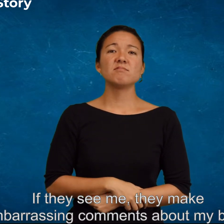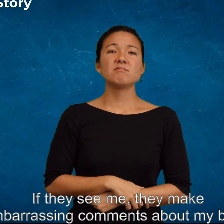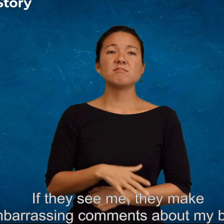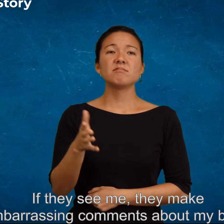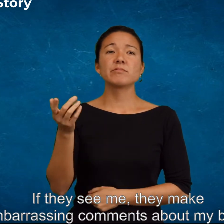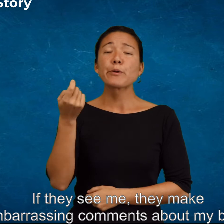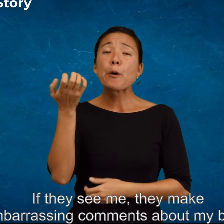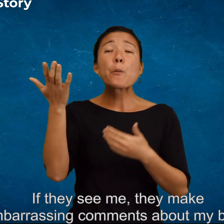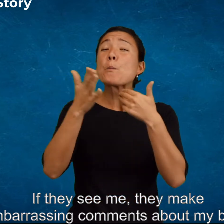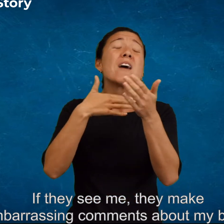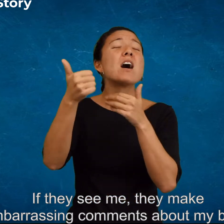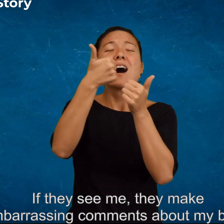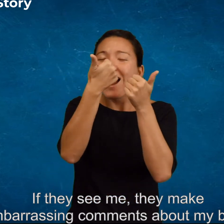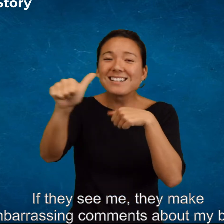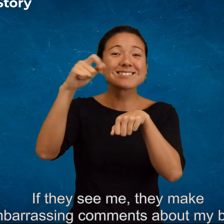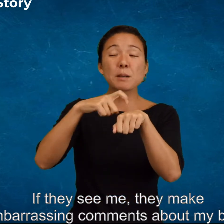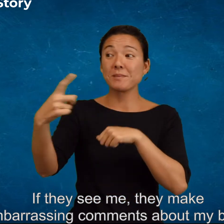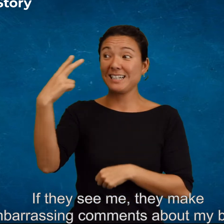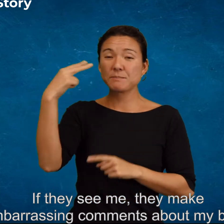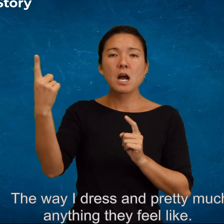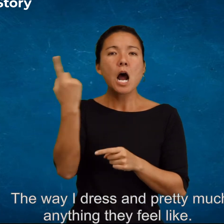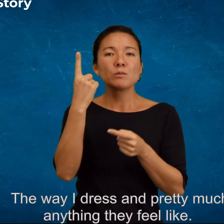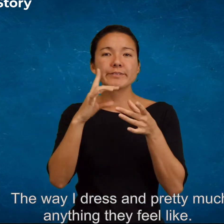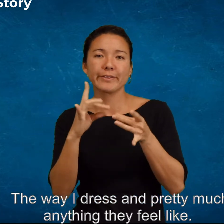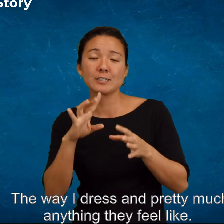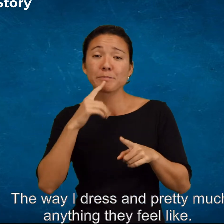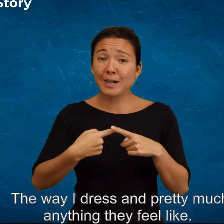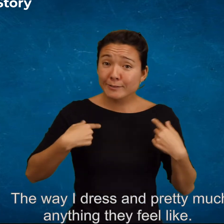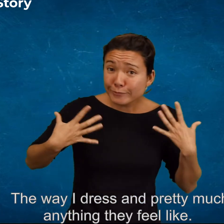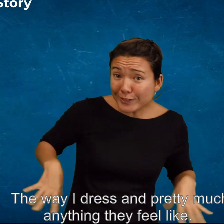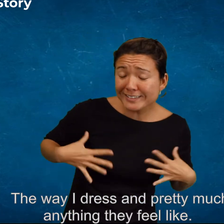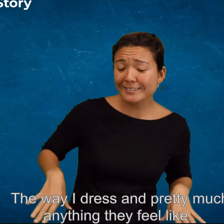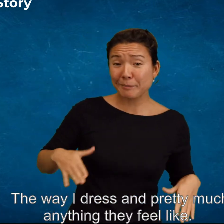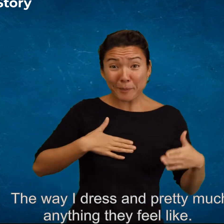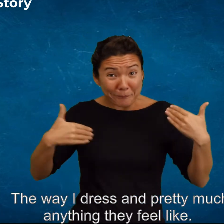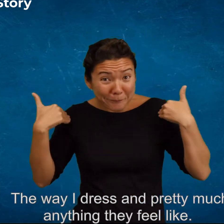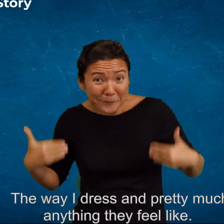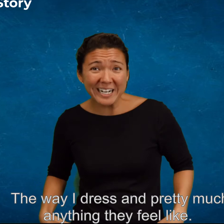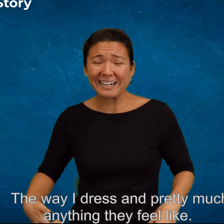they make embarrassing comments about my body, the way I dress, and pretty much anything they feel like.